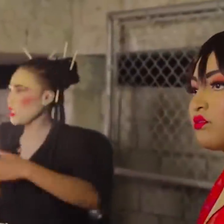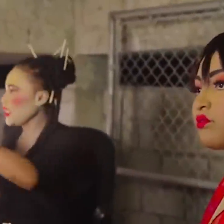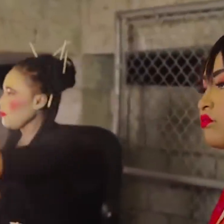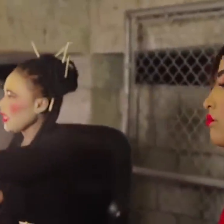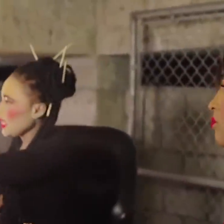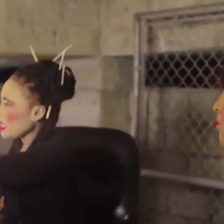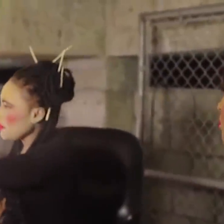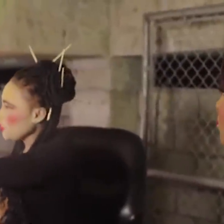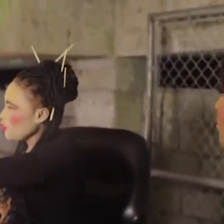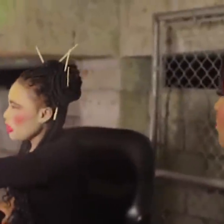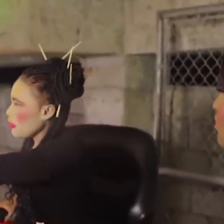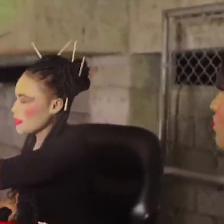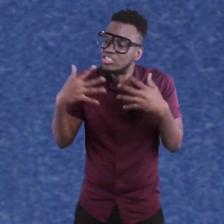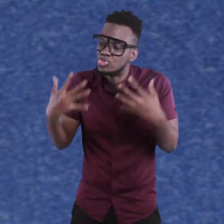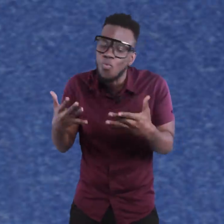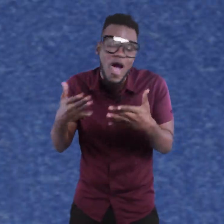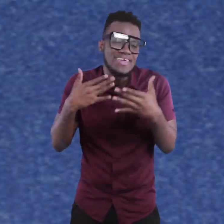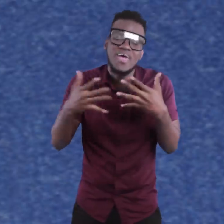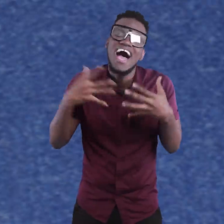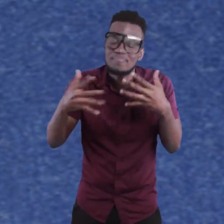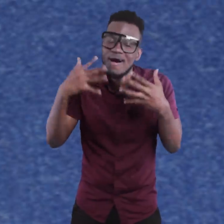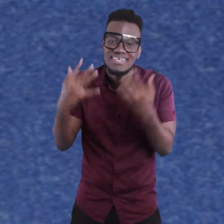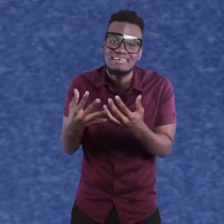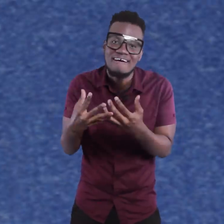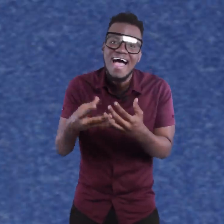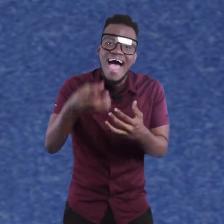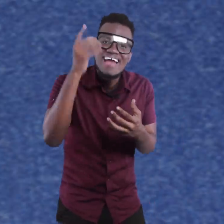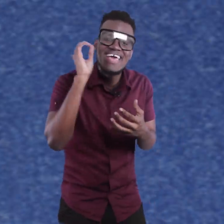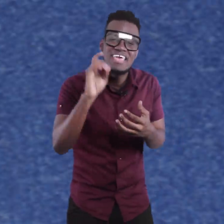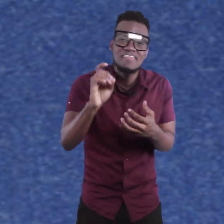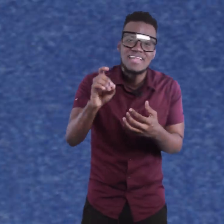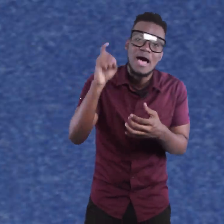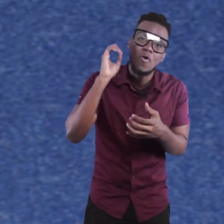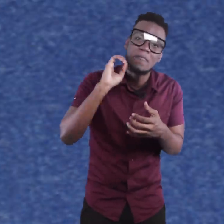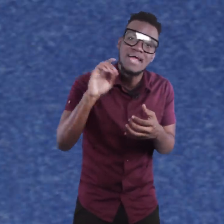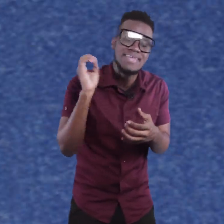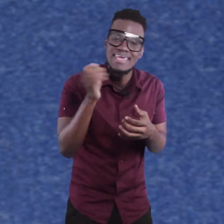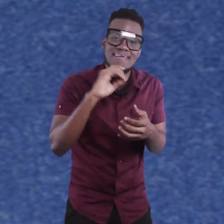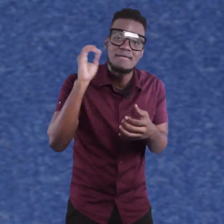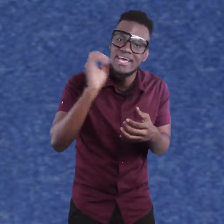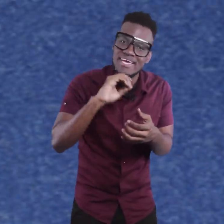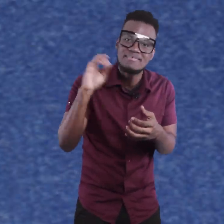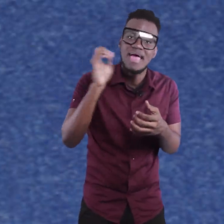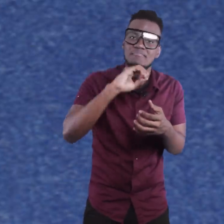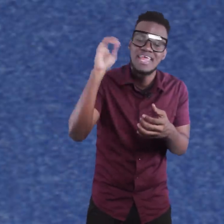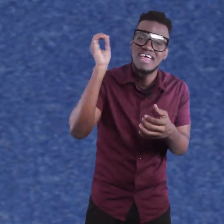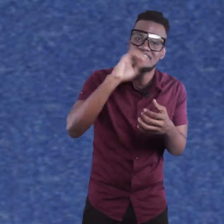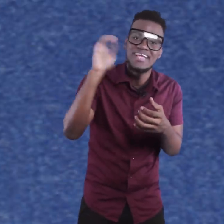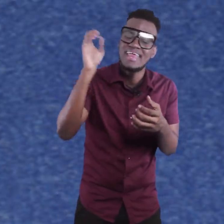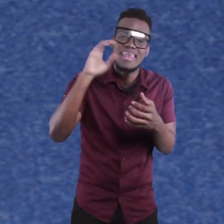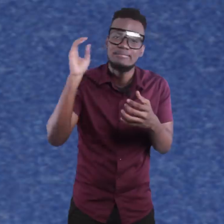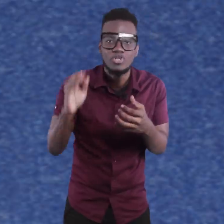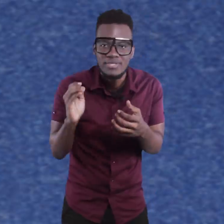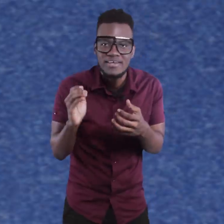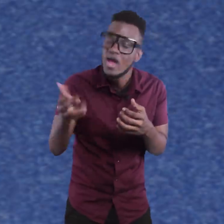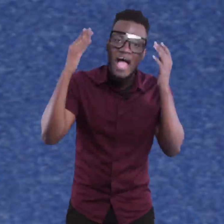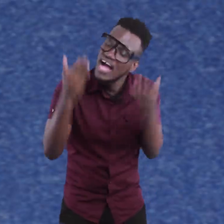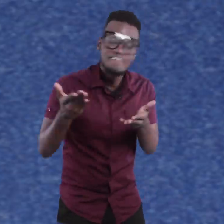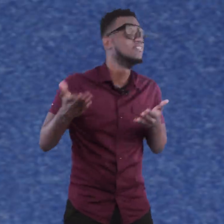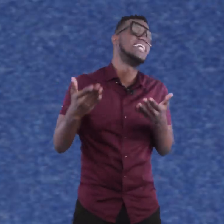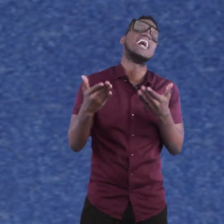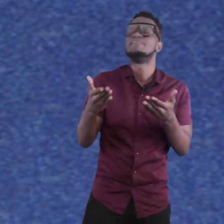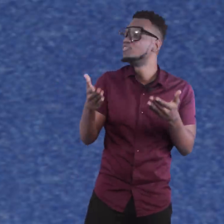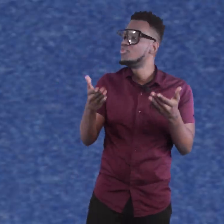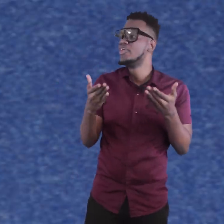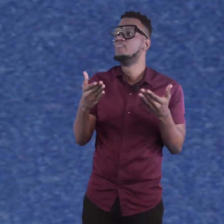delivery set on the song, know, a certain swag you have on the song. And then you feel a talk about man taking a nap taking girl man and a fight and all them something there.